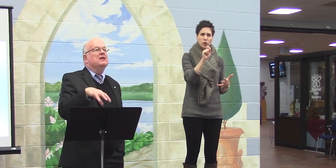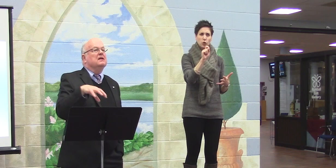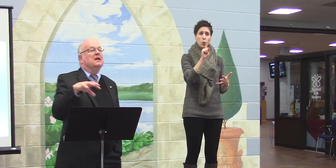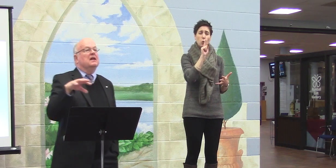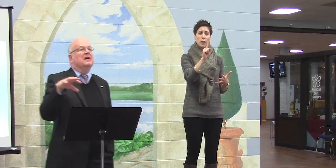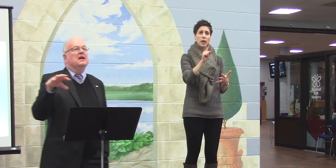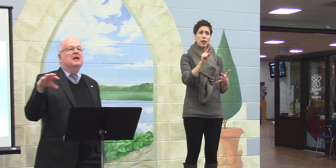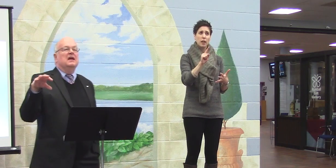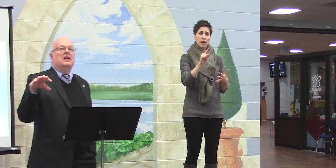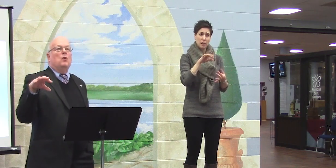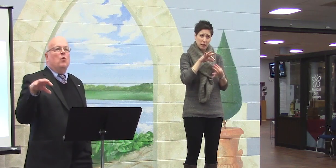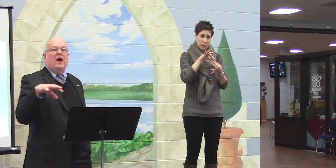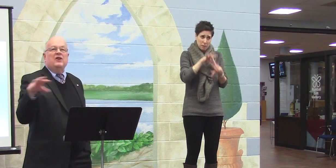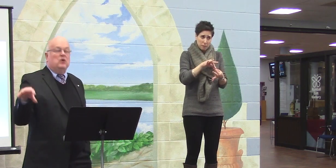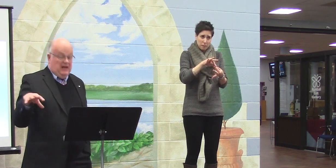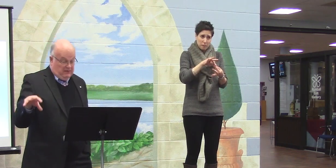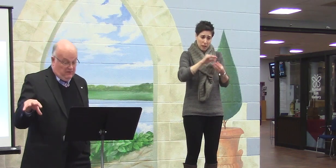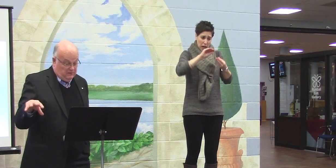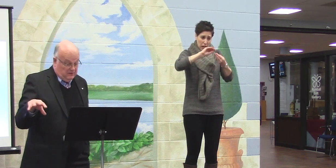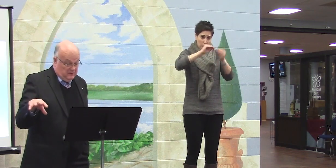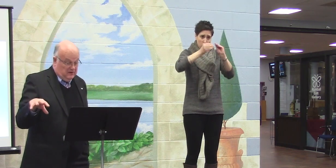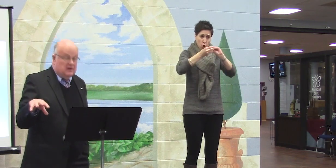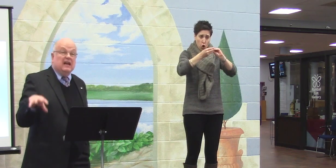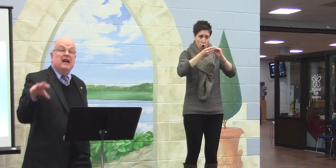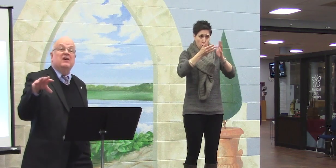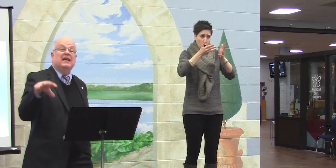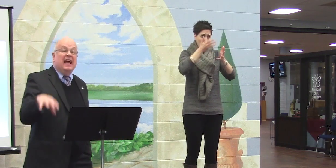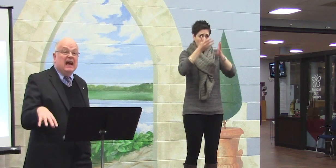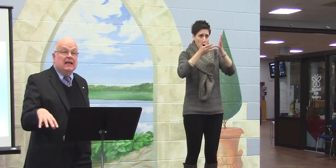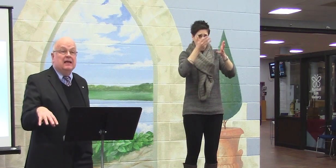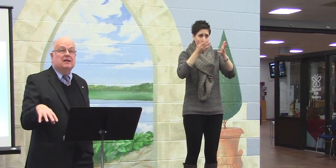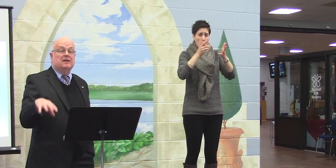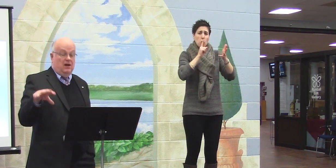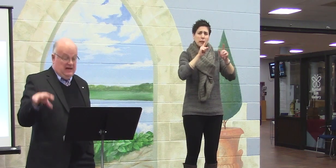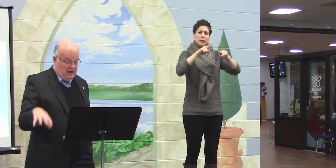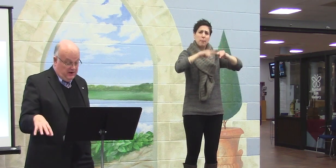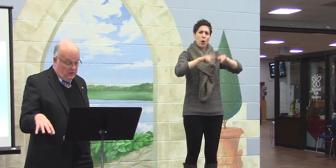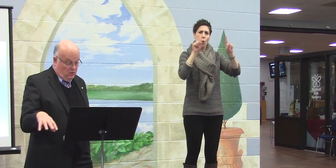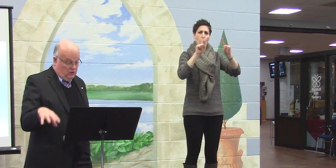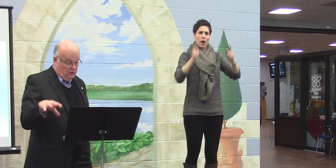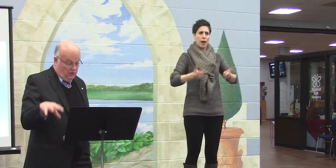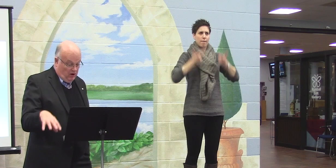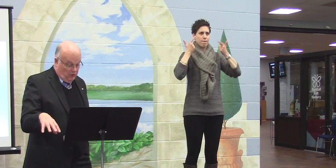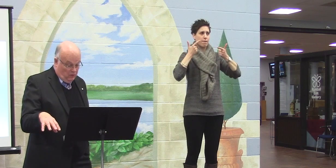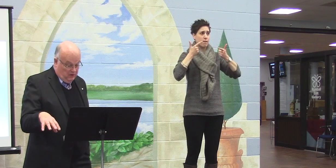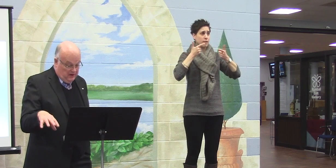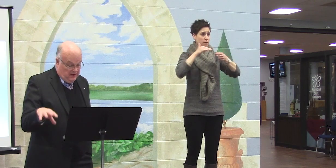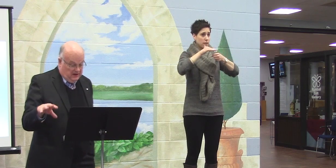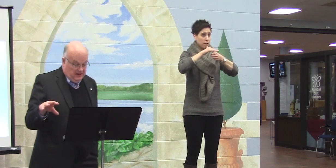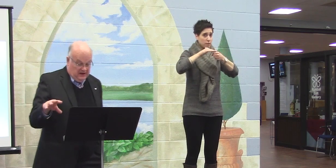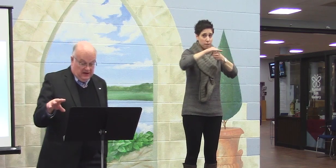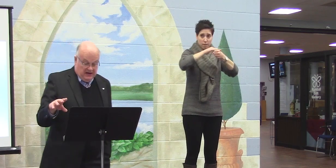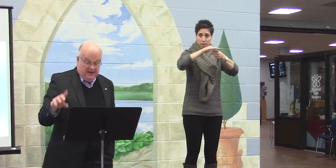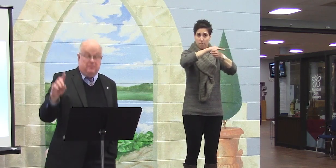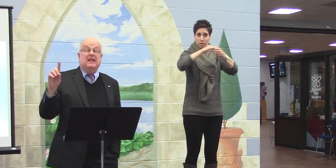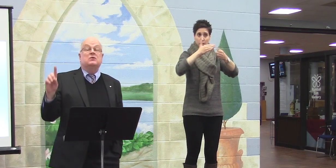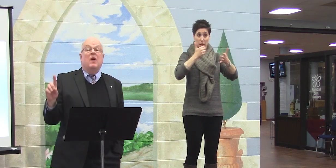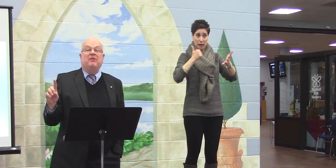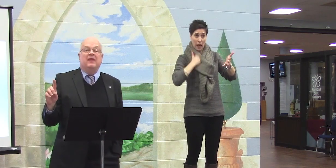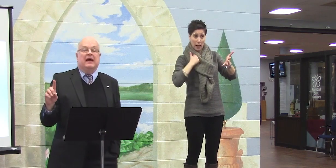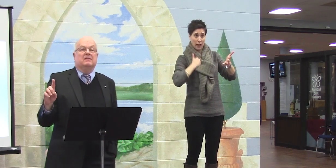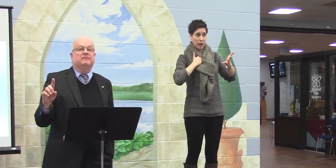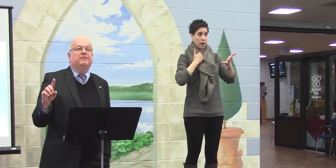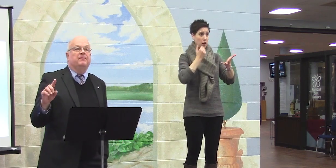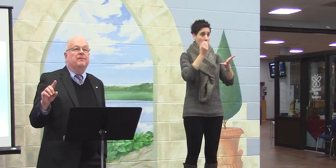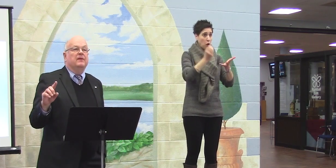on where you live. Here in Canada, Ontario, Toronto, it means